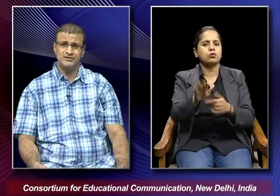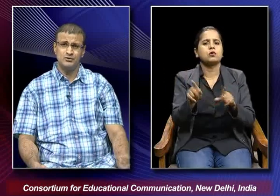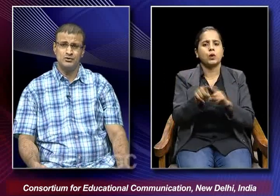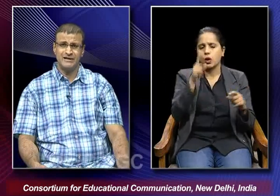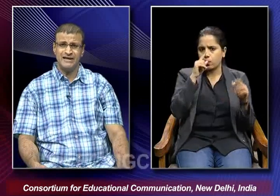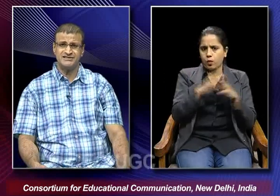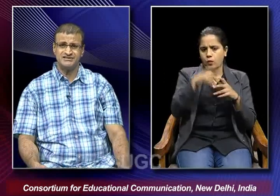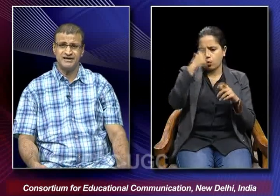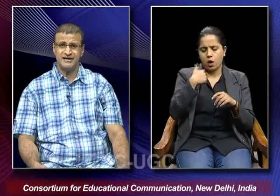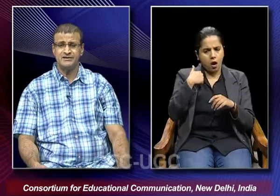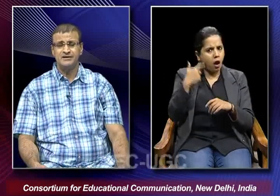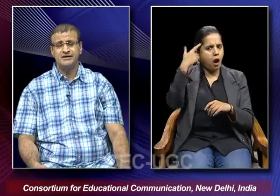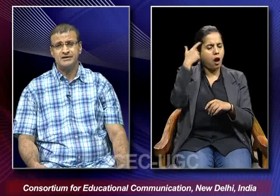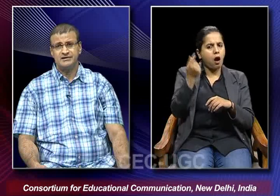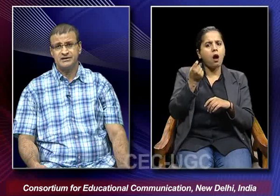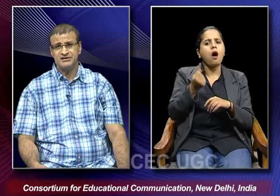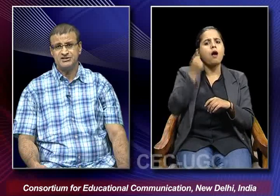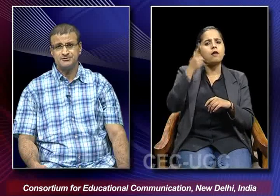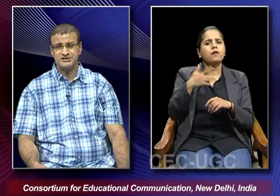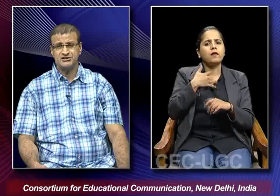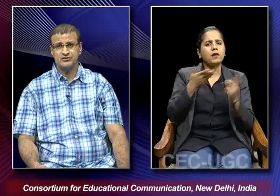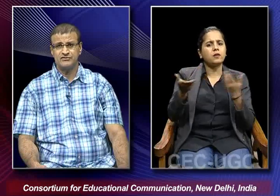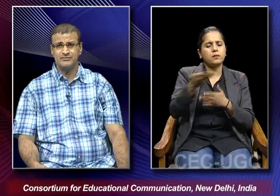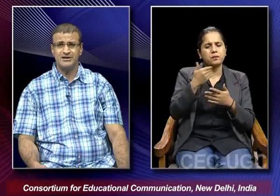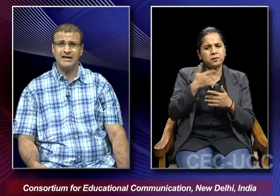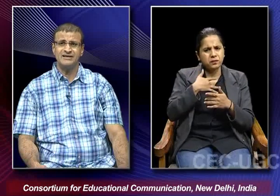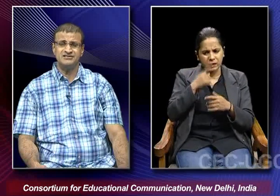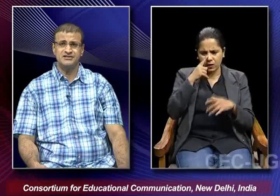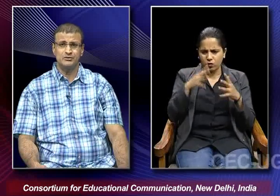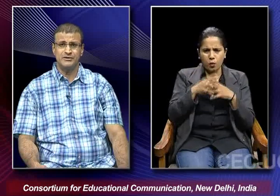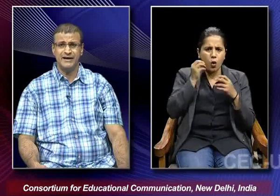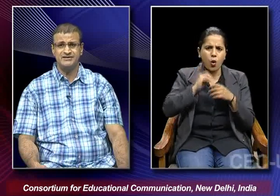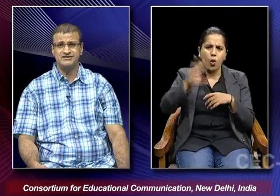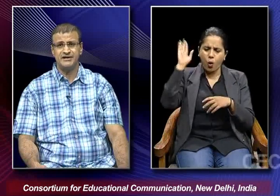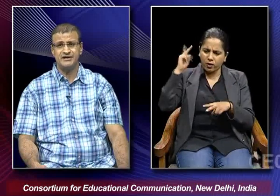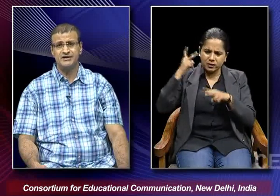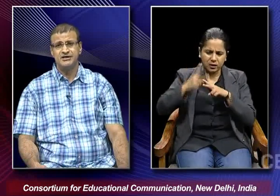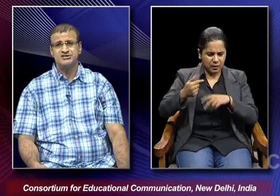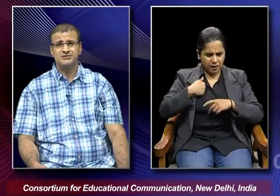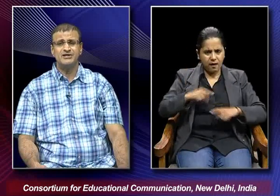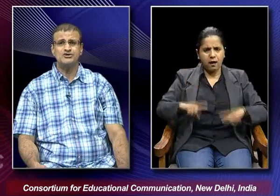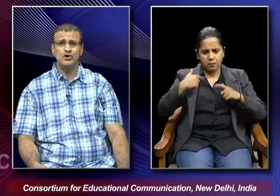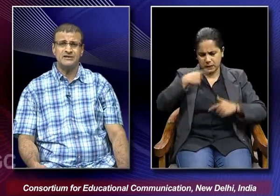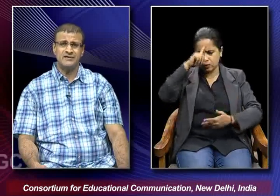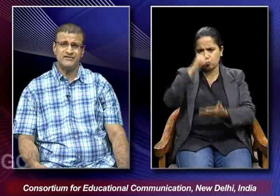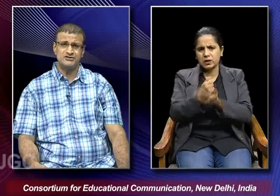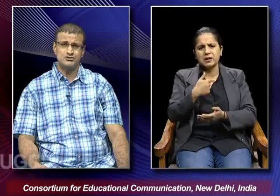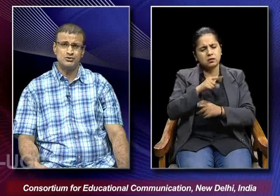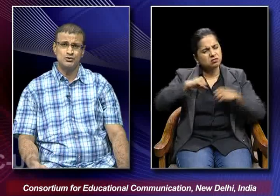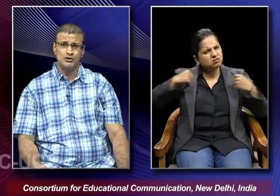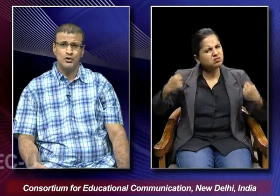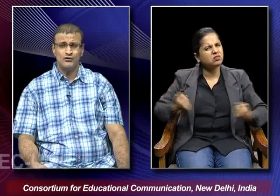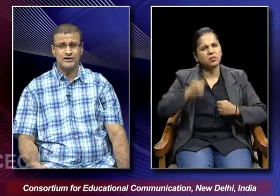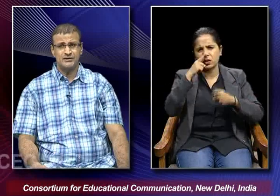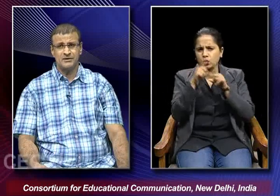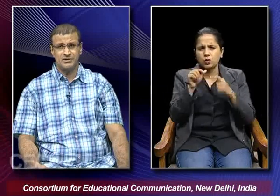woman who realises that the emancipation of the women lies in their own hands. And she makes all the efforts to